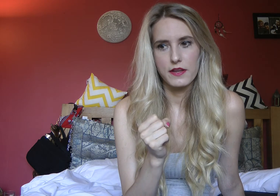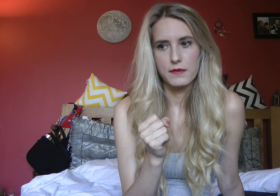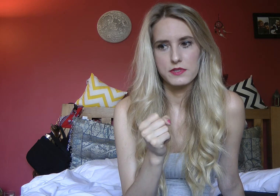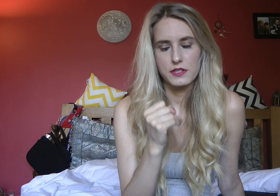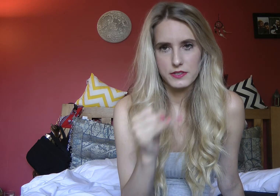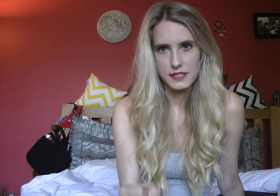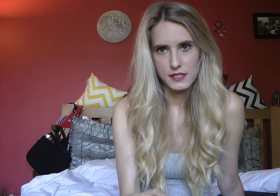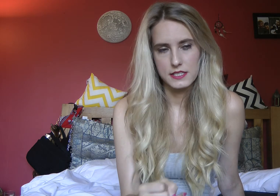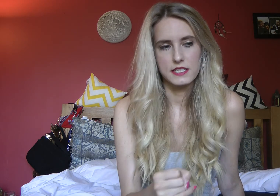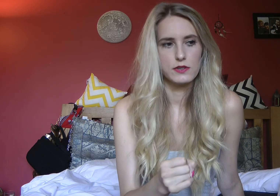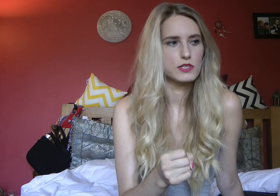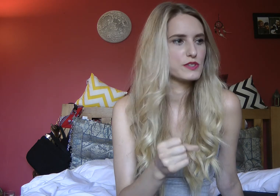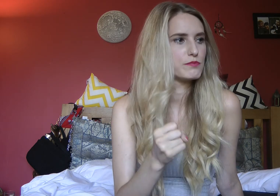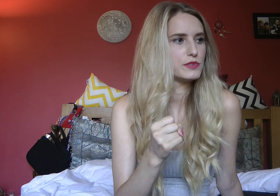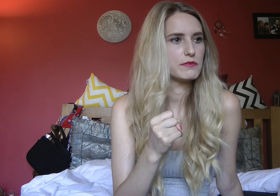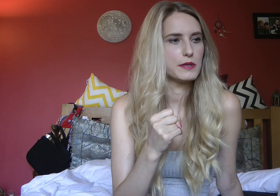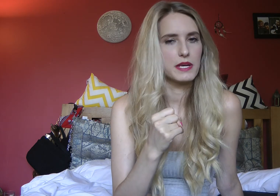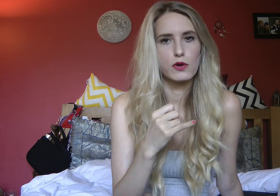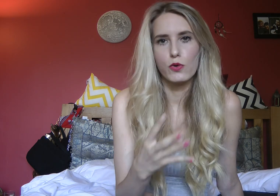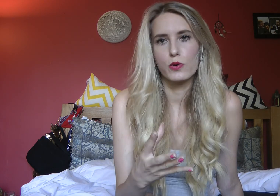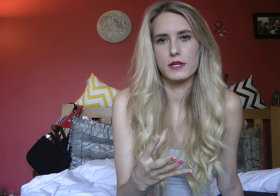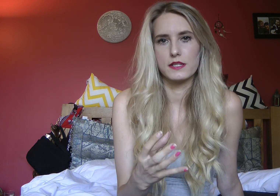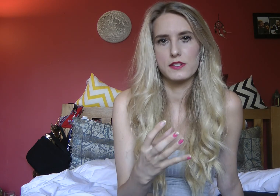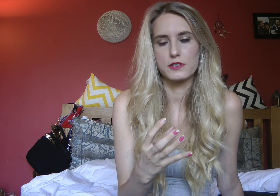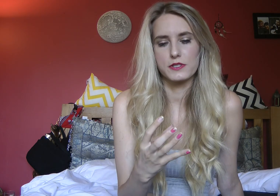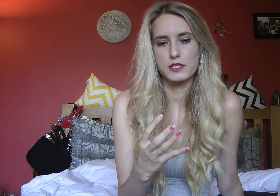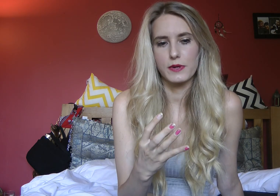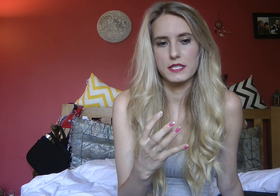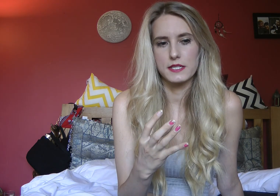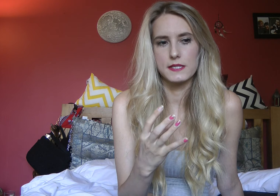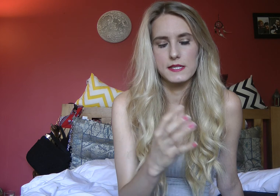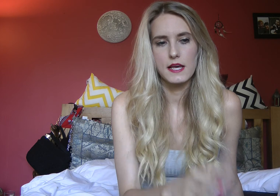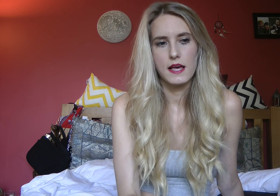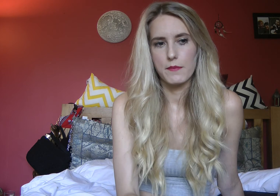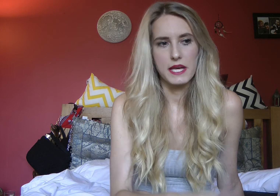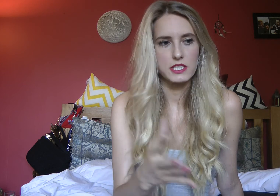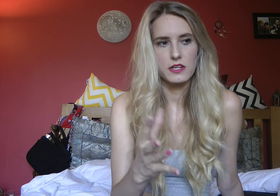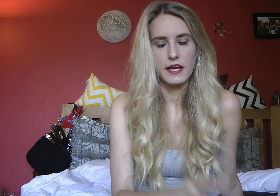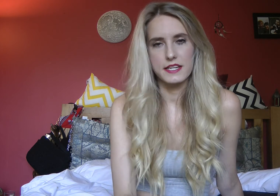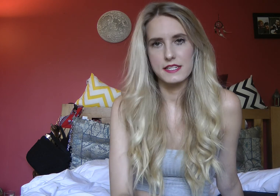social anxiety or just generally being awkward in social situations being shy etc